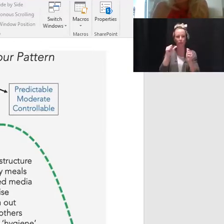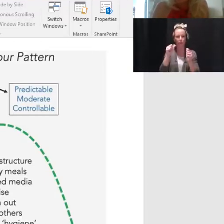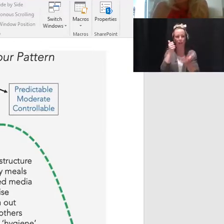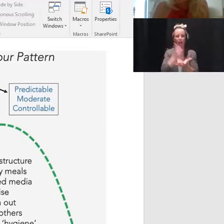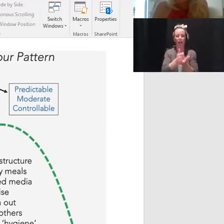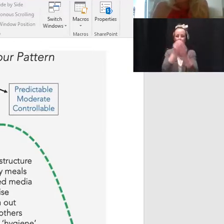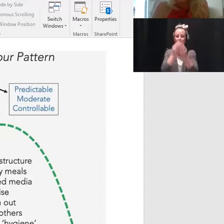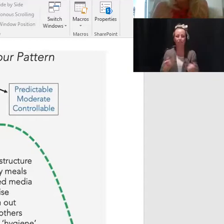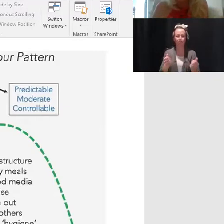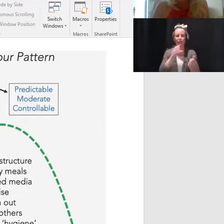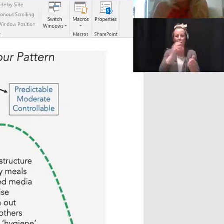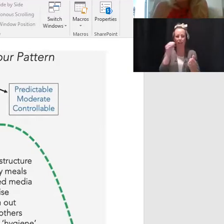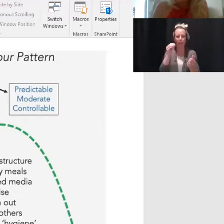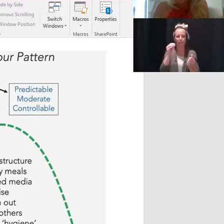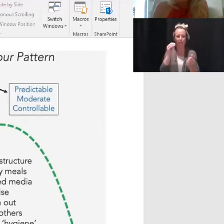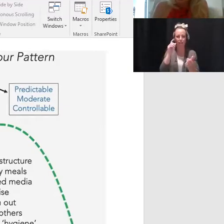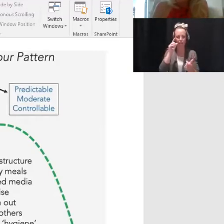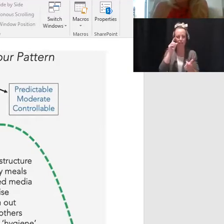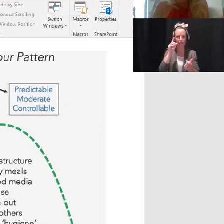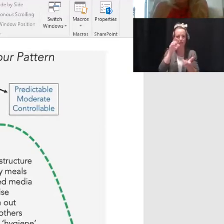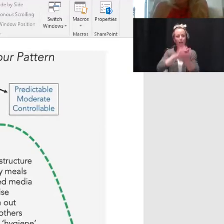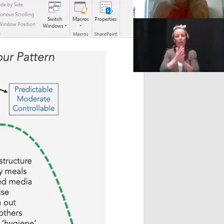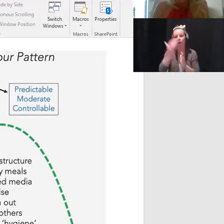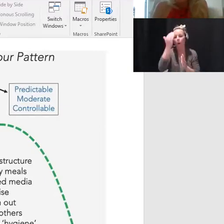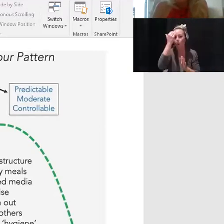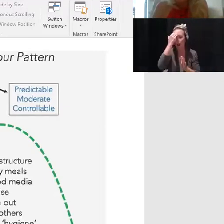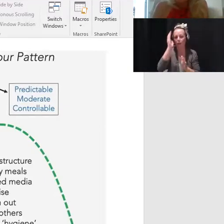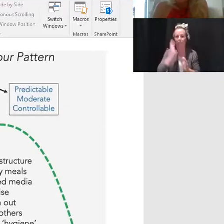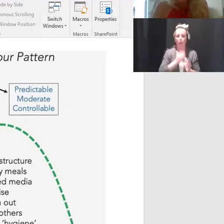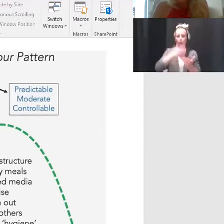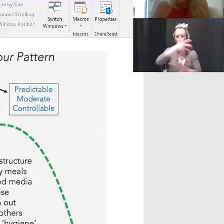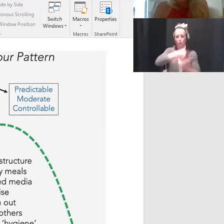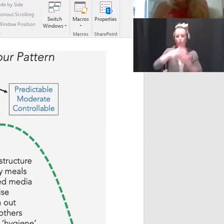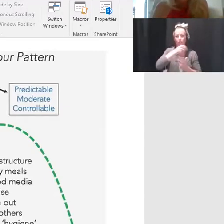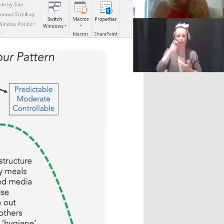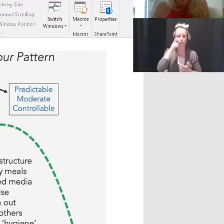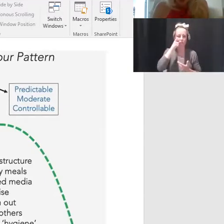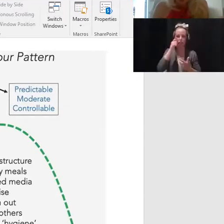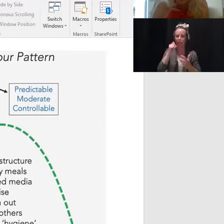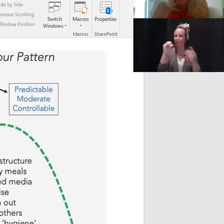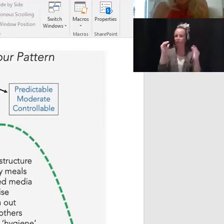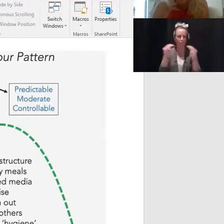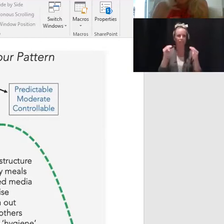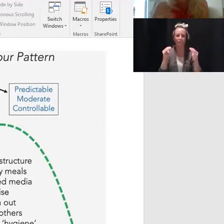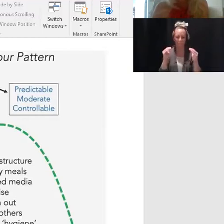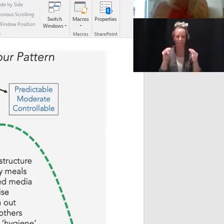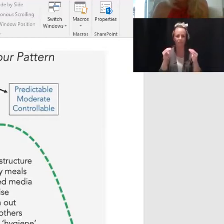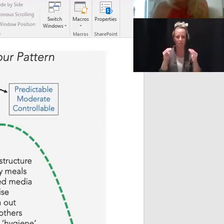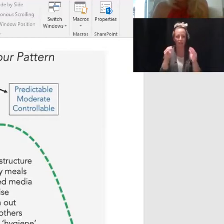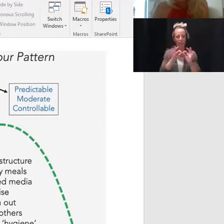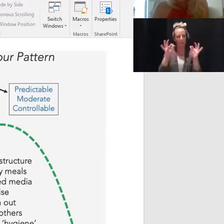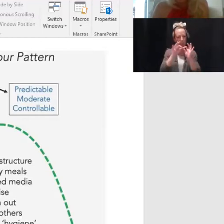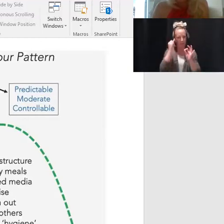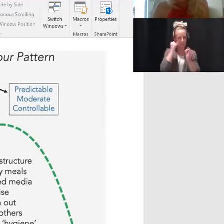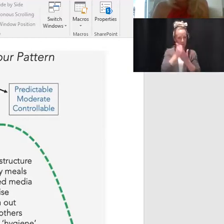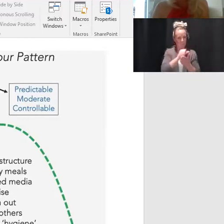the nation. And when we step outside of ourselves and help others in need, we not only help our health and healing, we